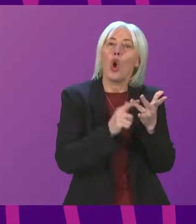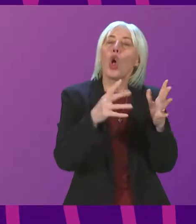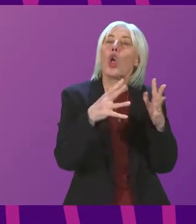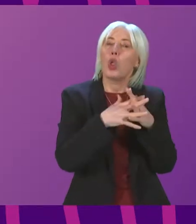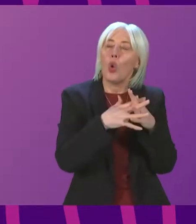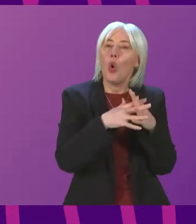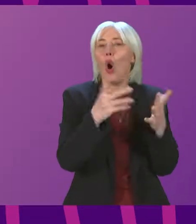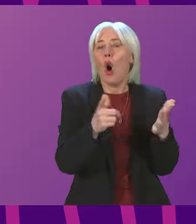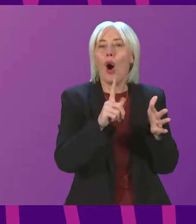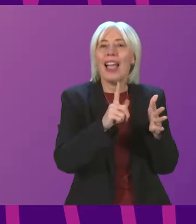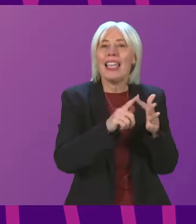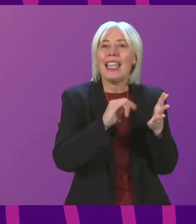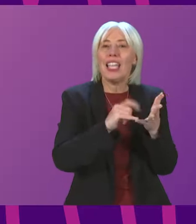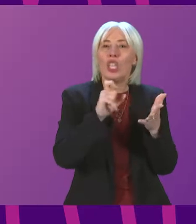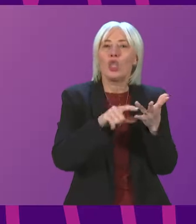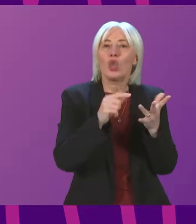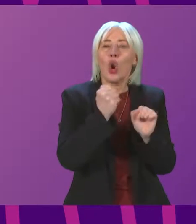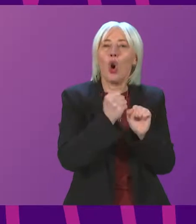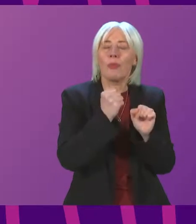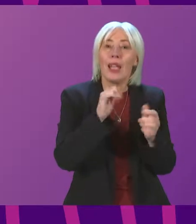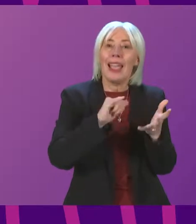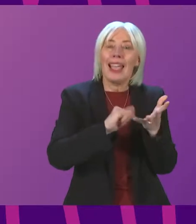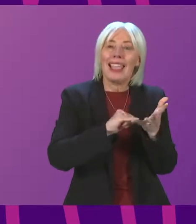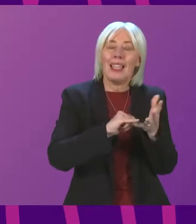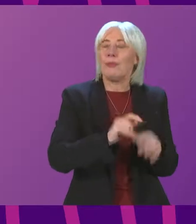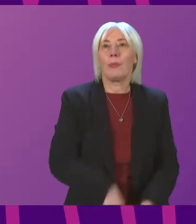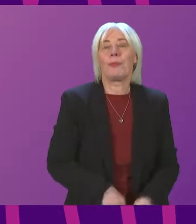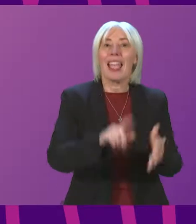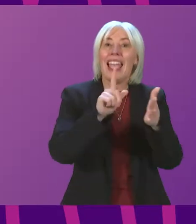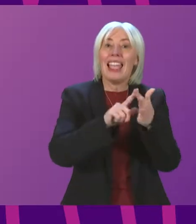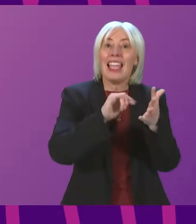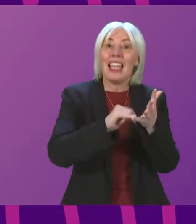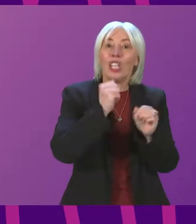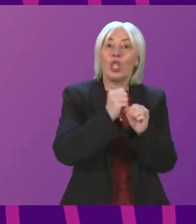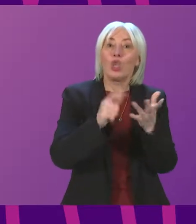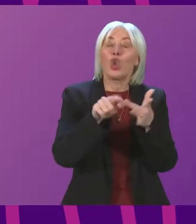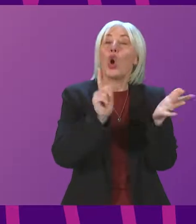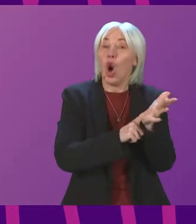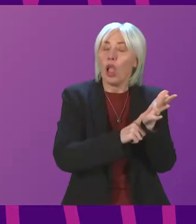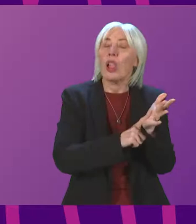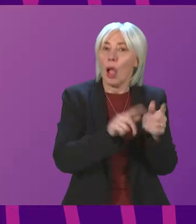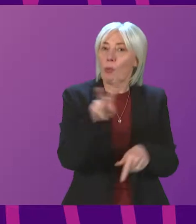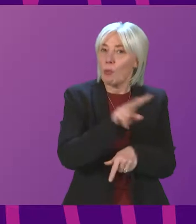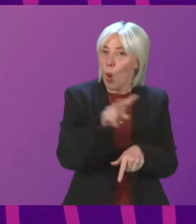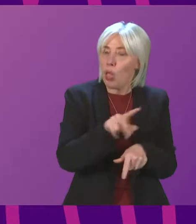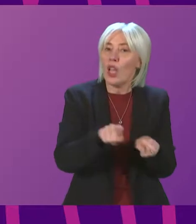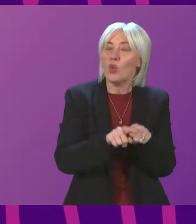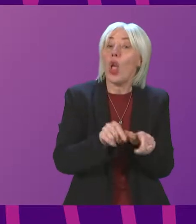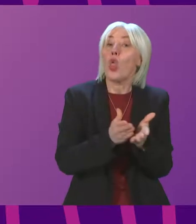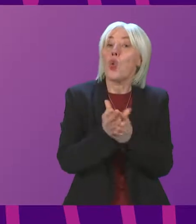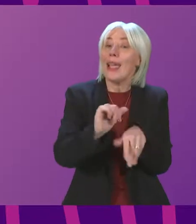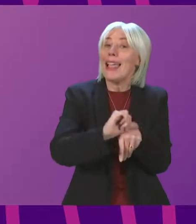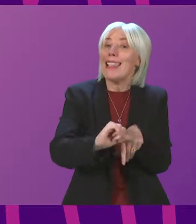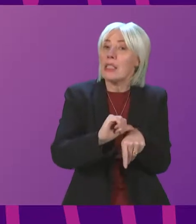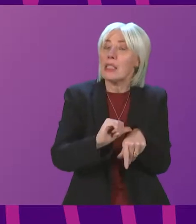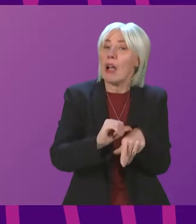e-school support study webinars and resources. The e-school senior phase Easter study support programme last year was extremely popular and will be